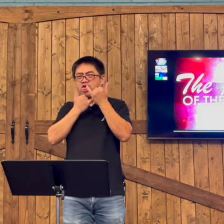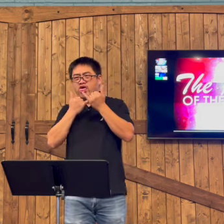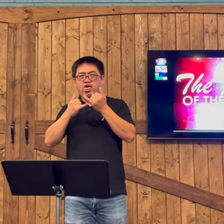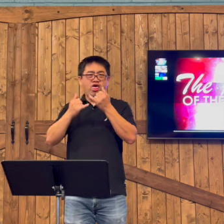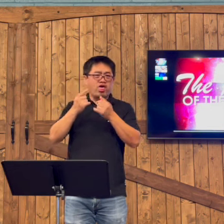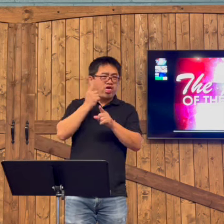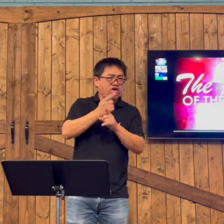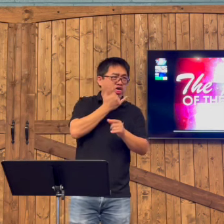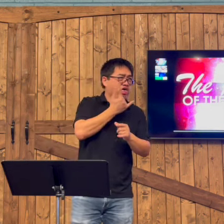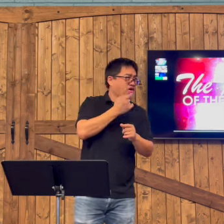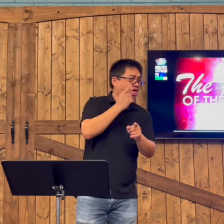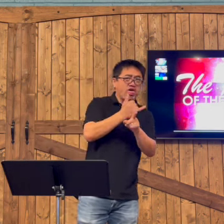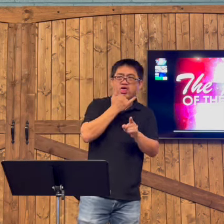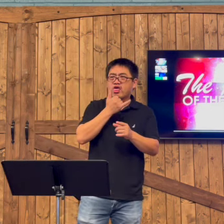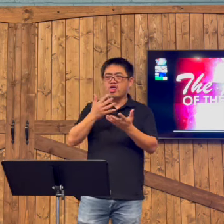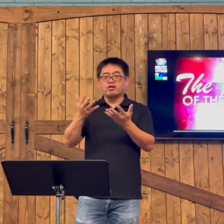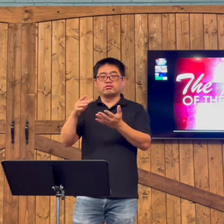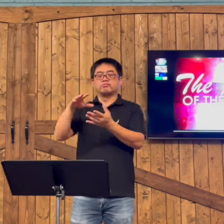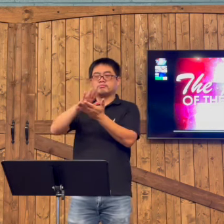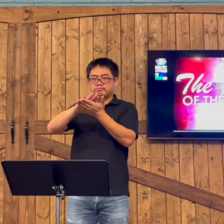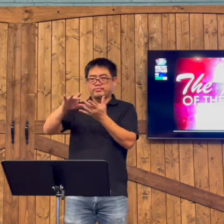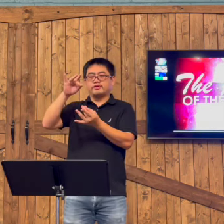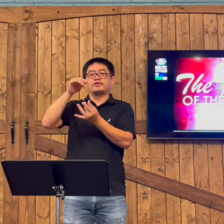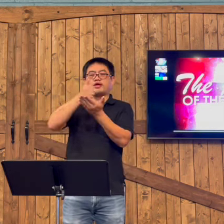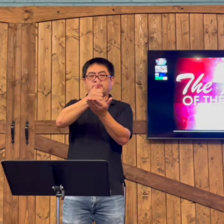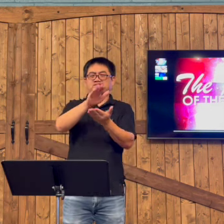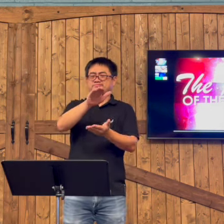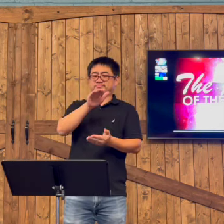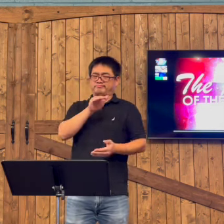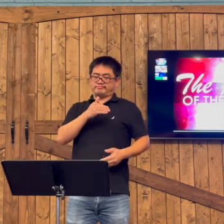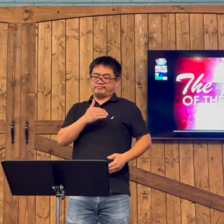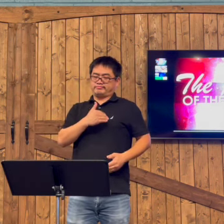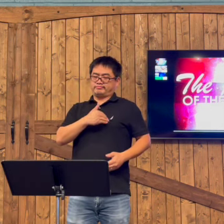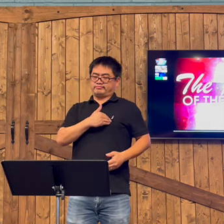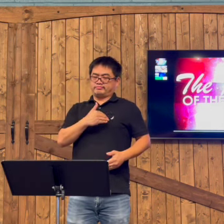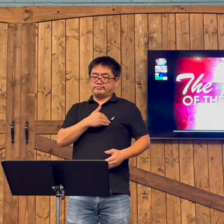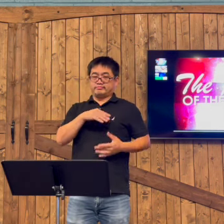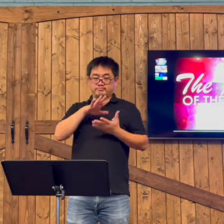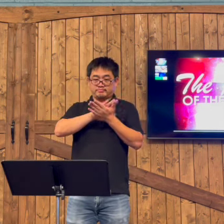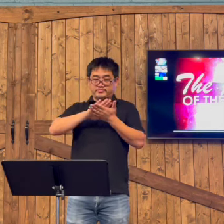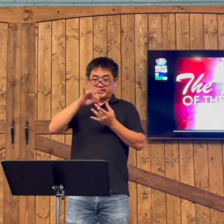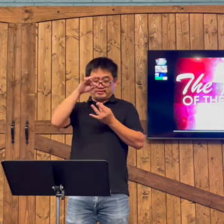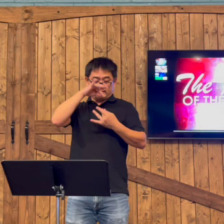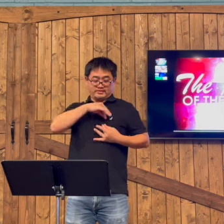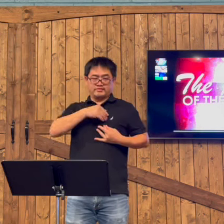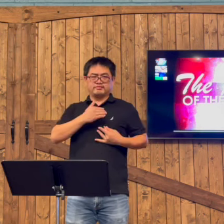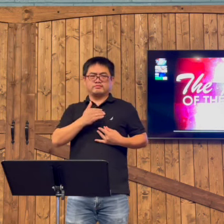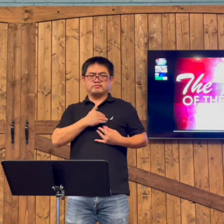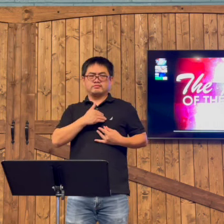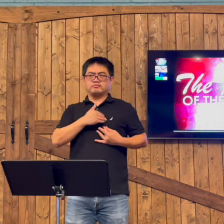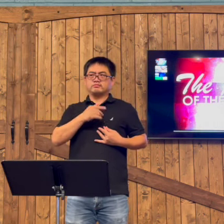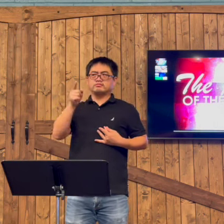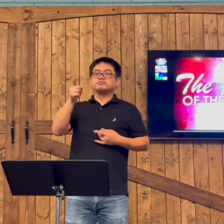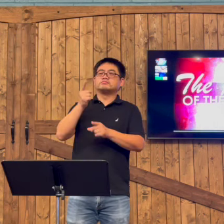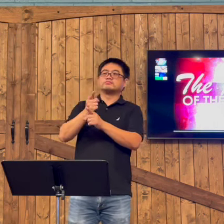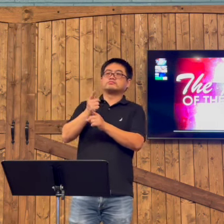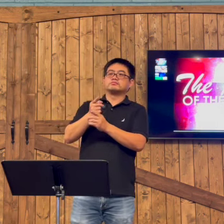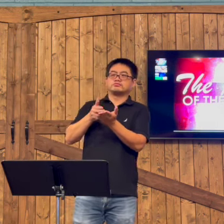illegitimate teachings. But the Holy Spirit will give discernment. The Holy Spirit inside each